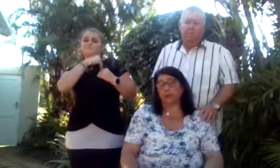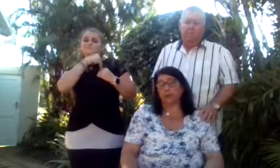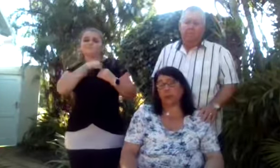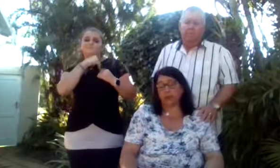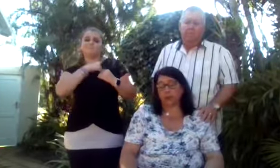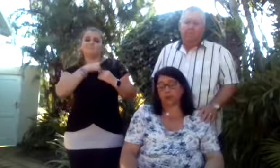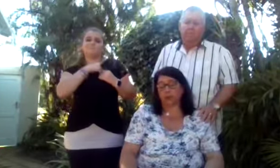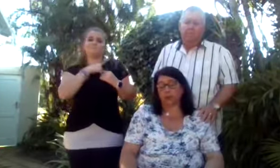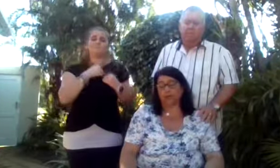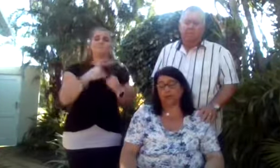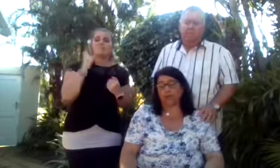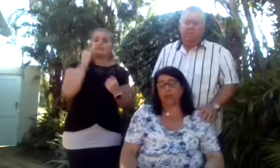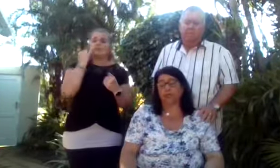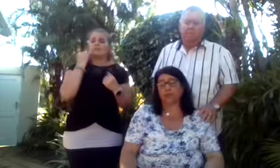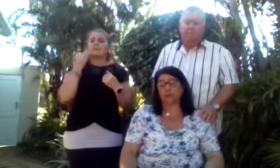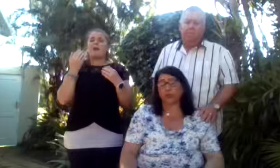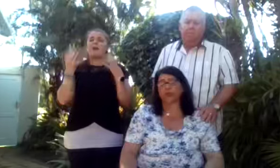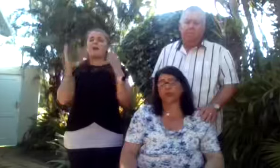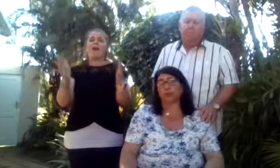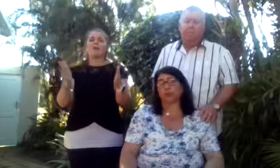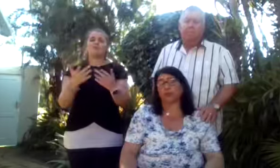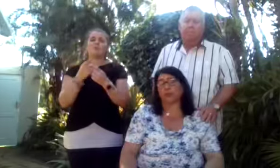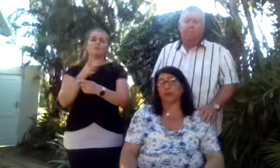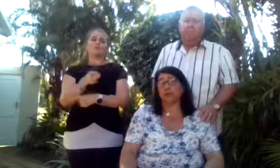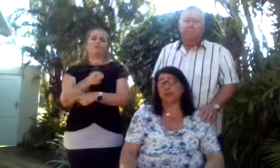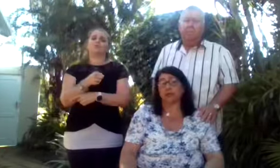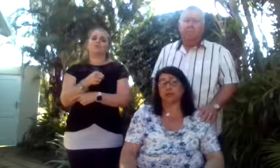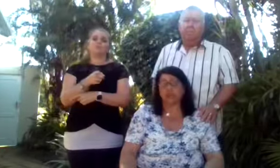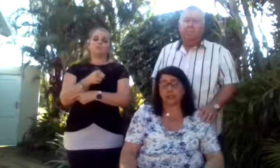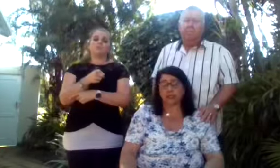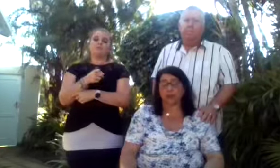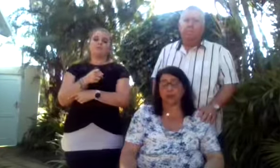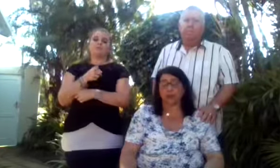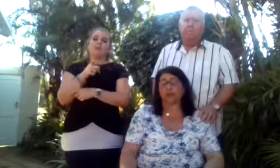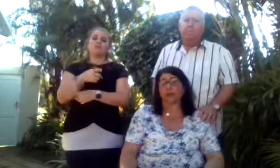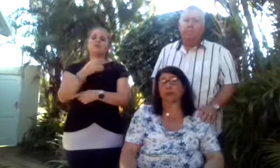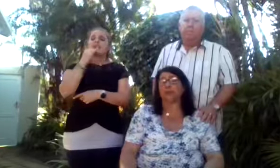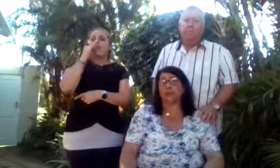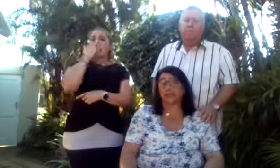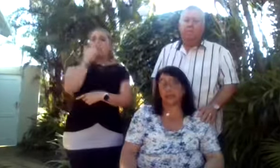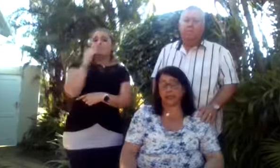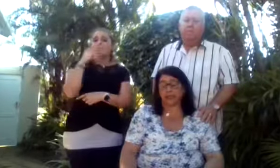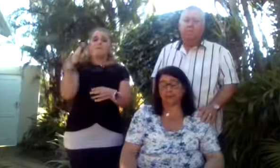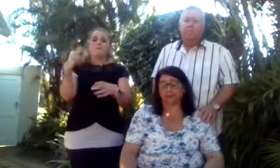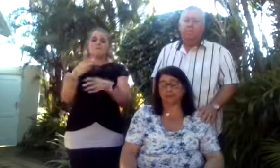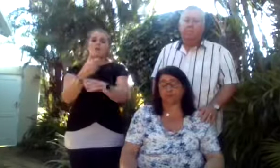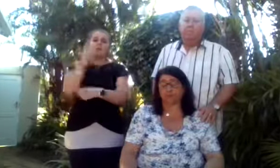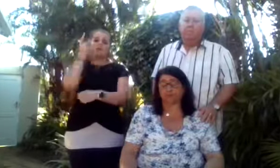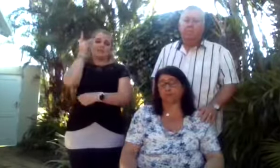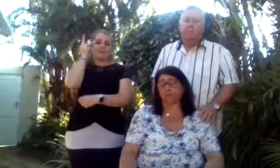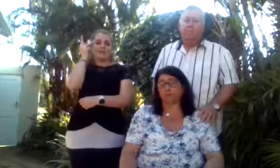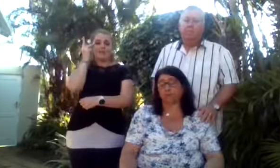absolutely adored you, and she was so thrilled that you had found such a wonderful girl like Kayla.